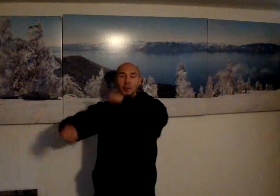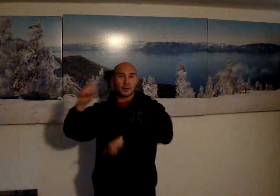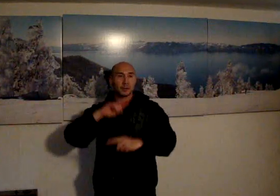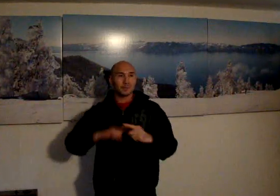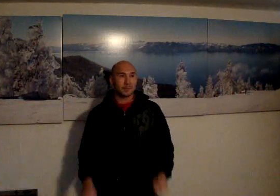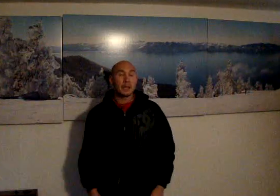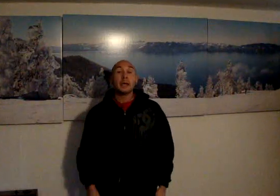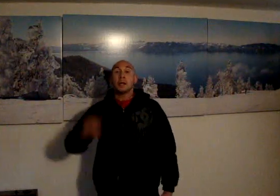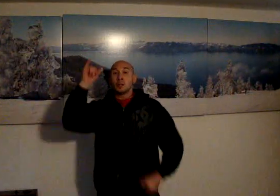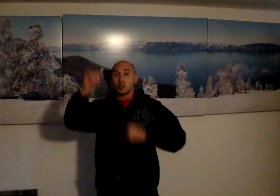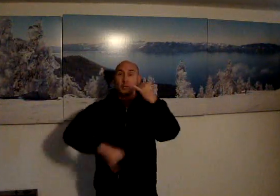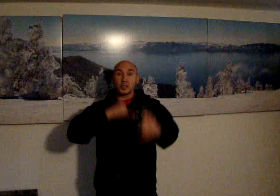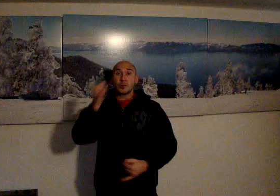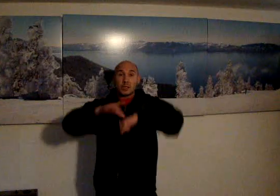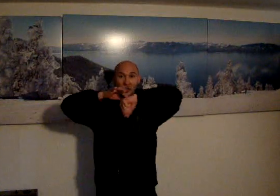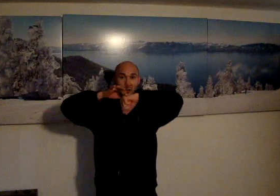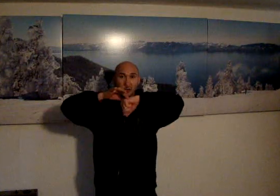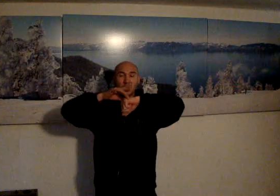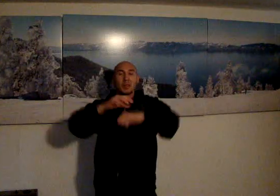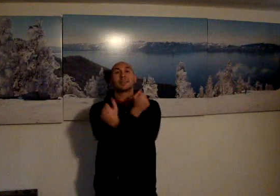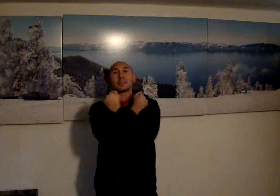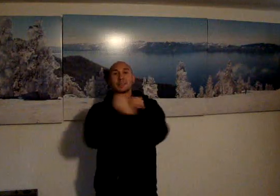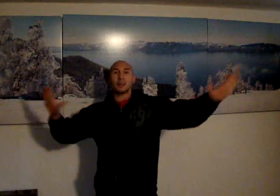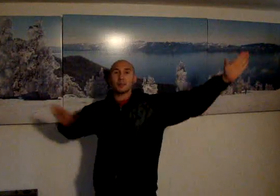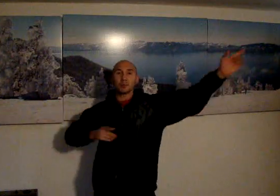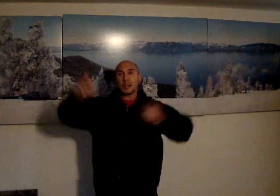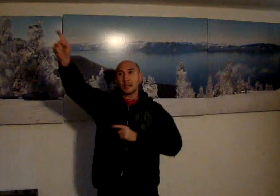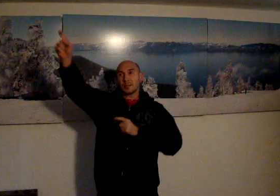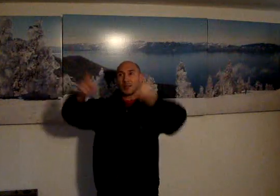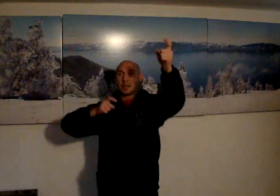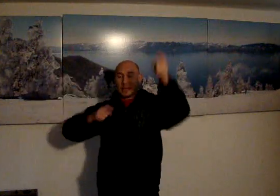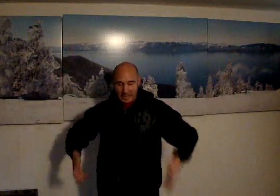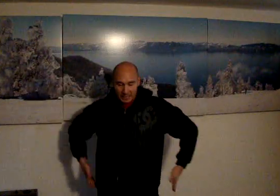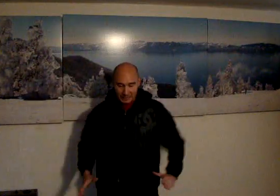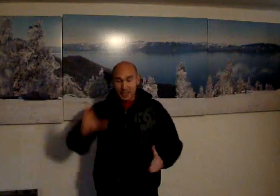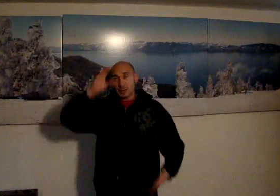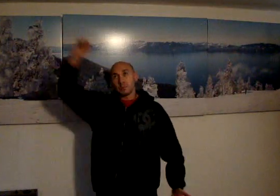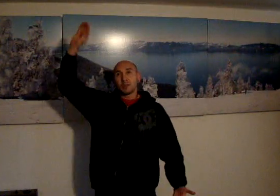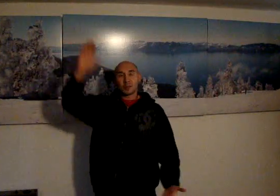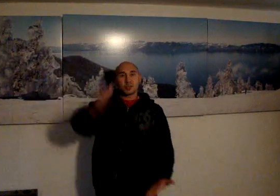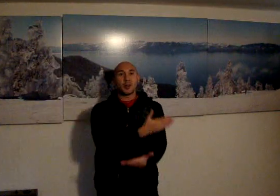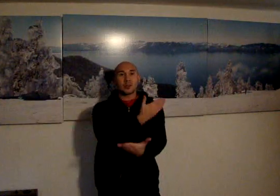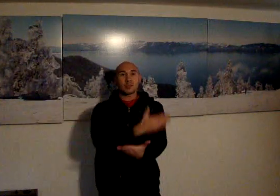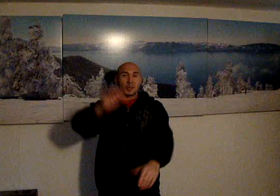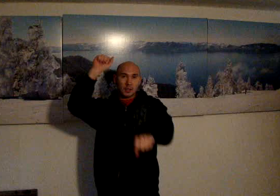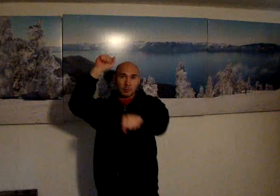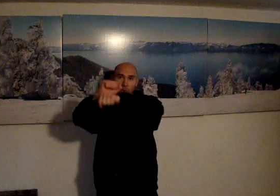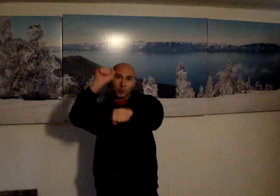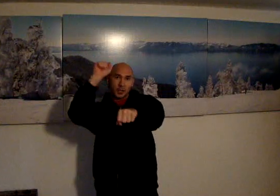joy to the earth the Savior reigns let men their songs employ